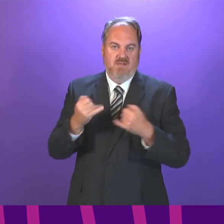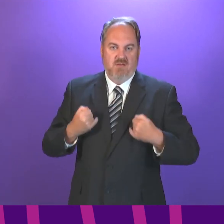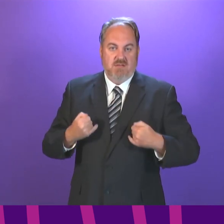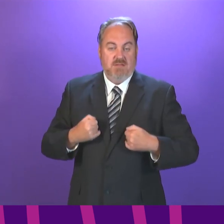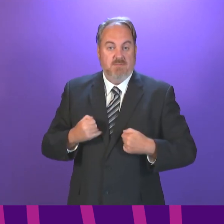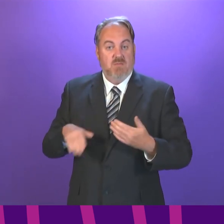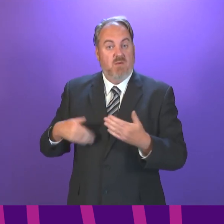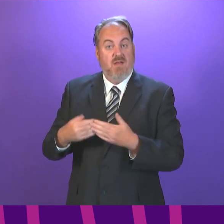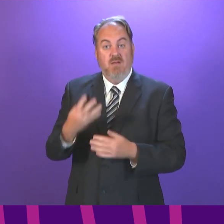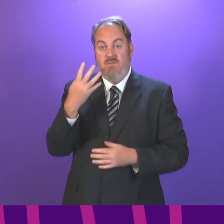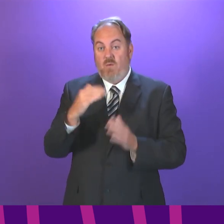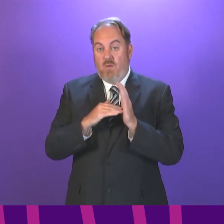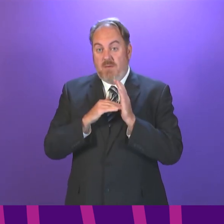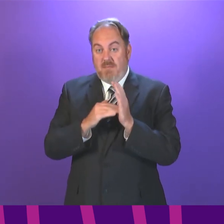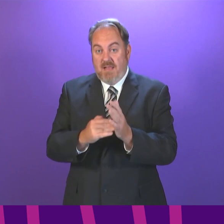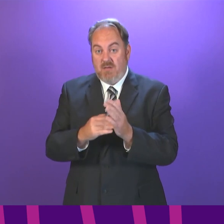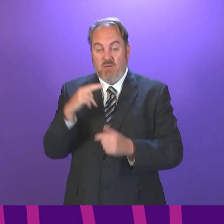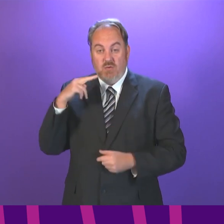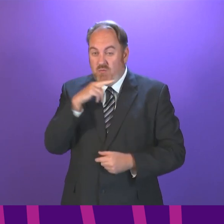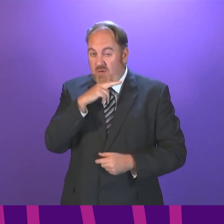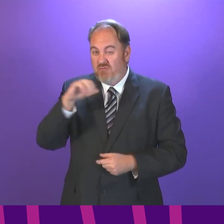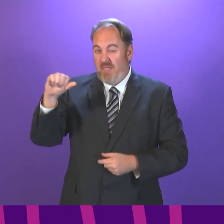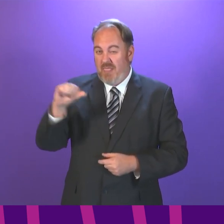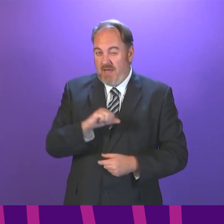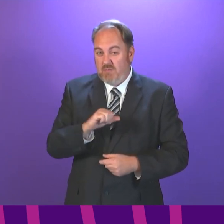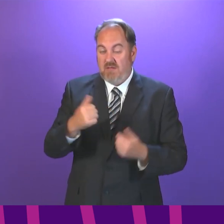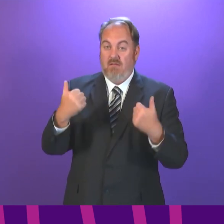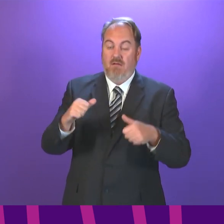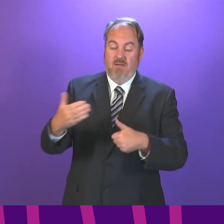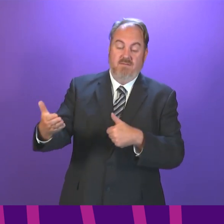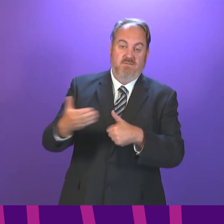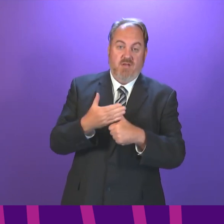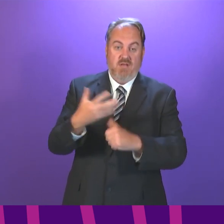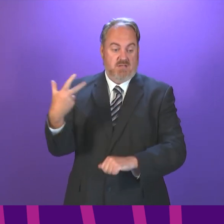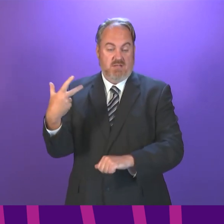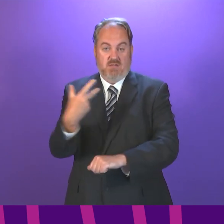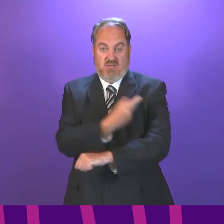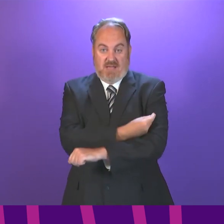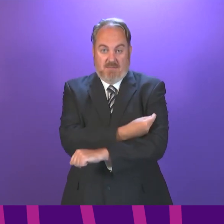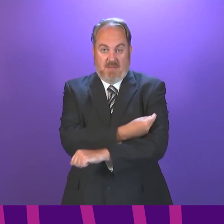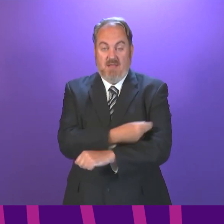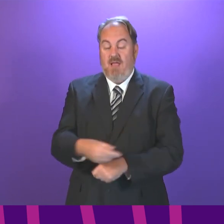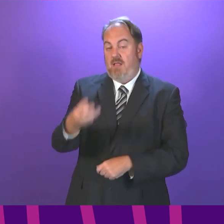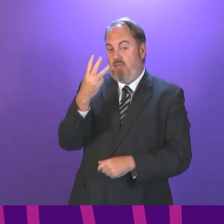,014,212 people have now received a first dose of vaccine, and 3